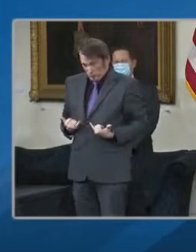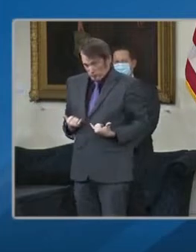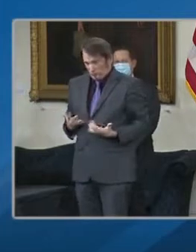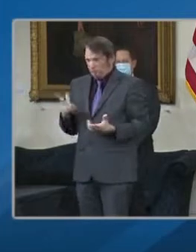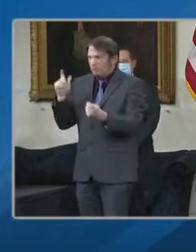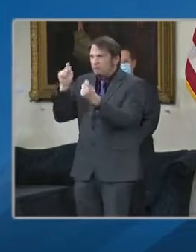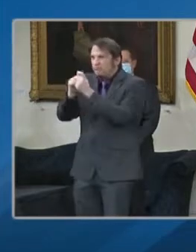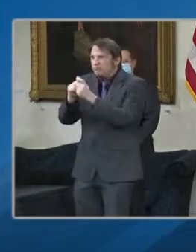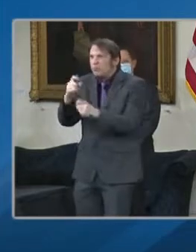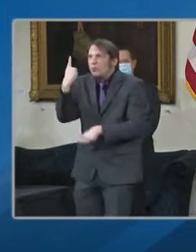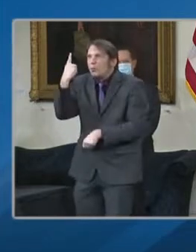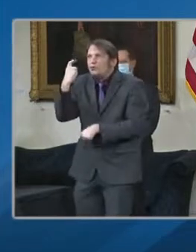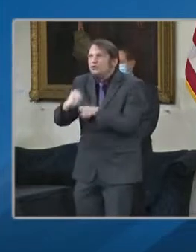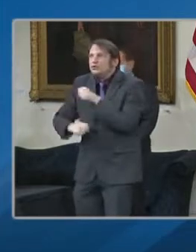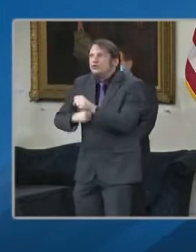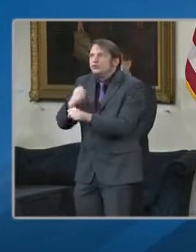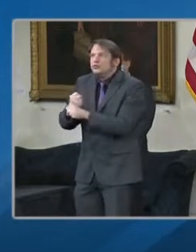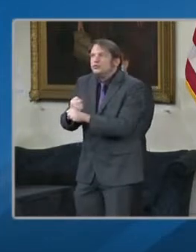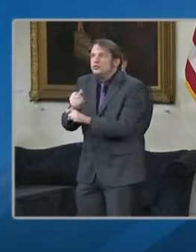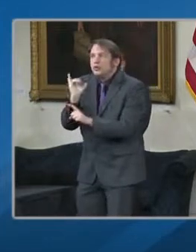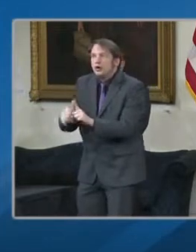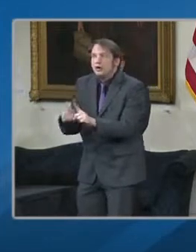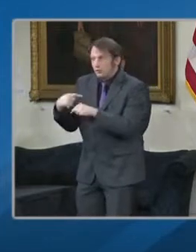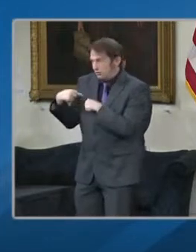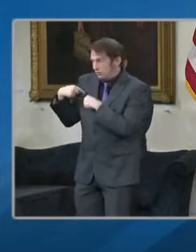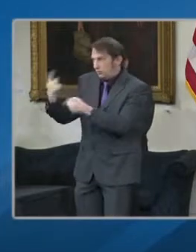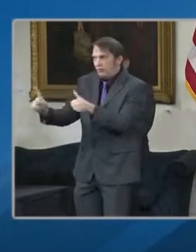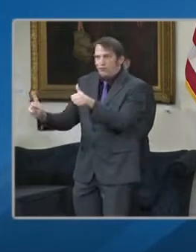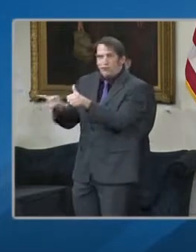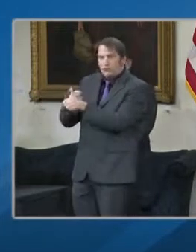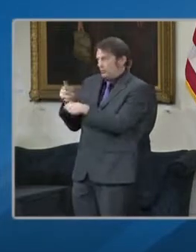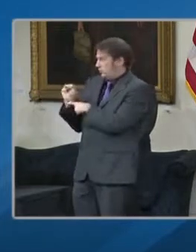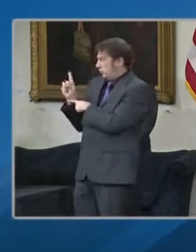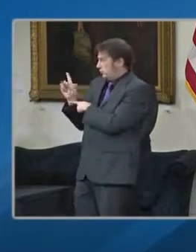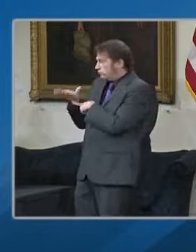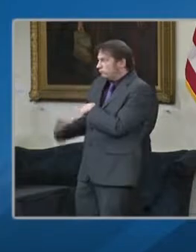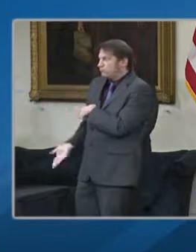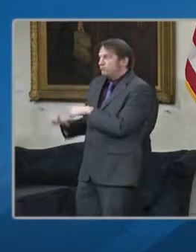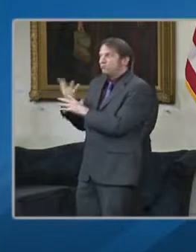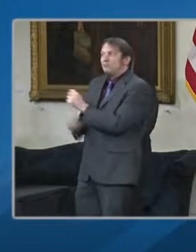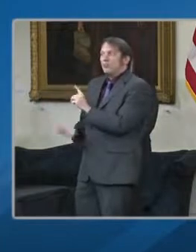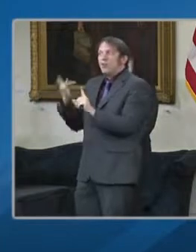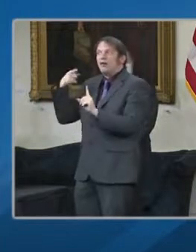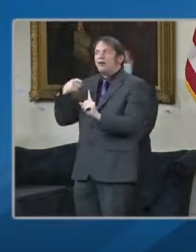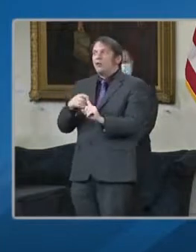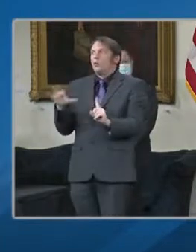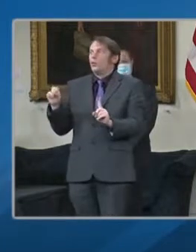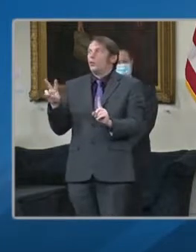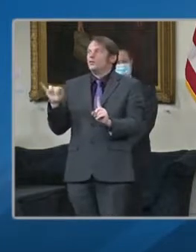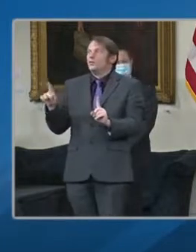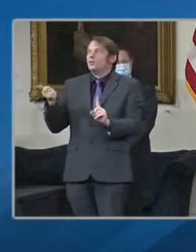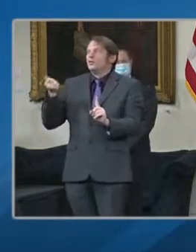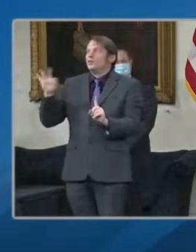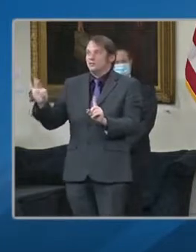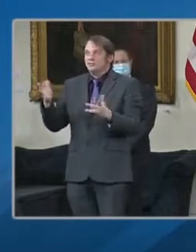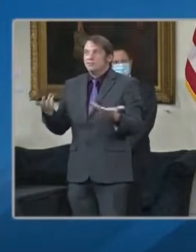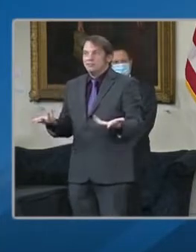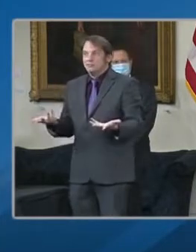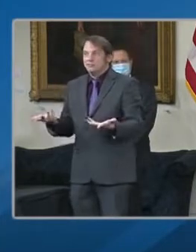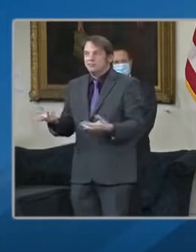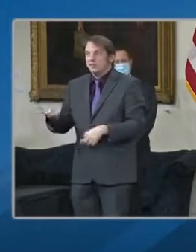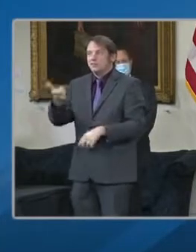Maryland death from COVID-19, our state has officially surpassed the milestone of two million